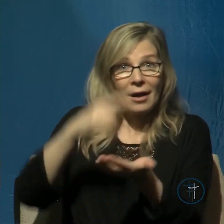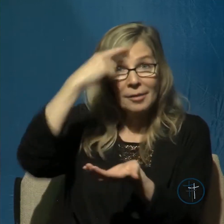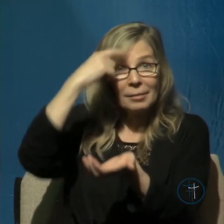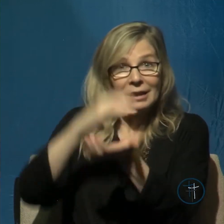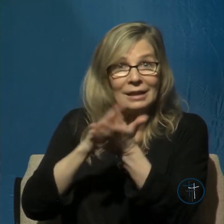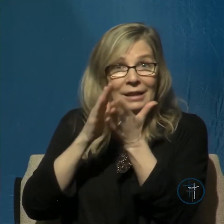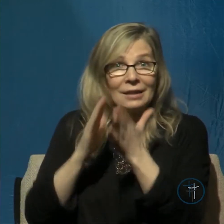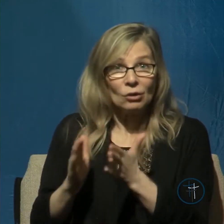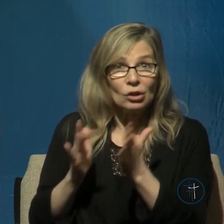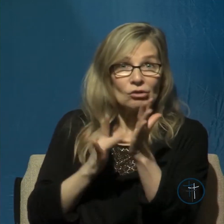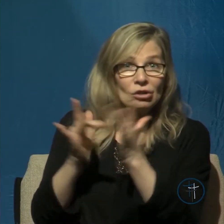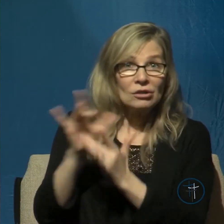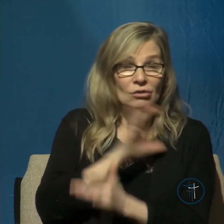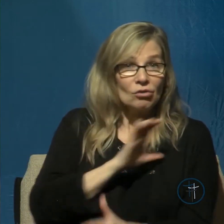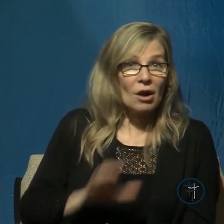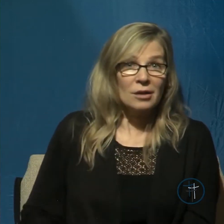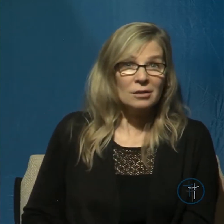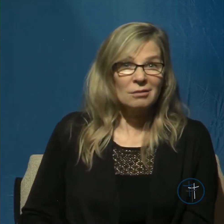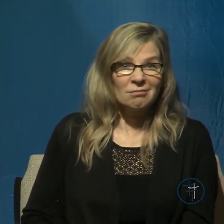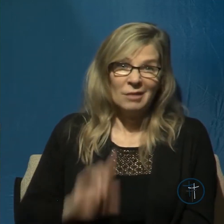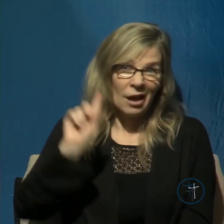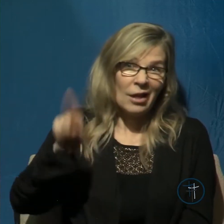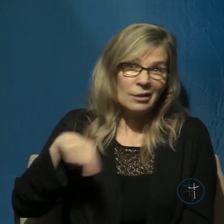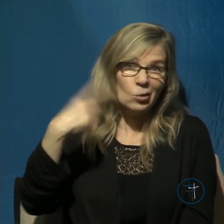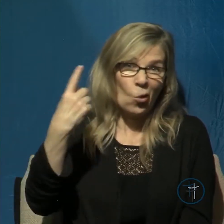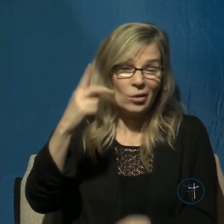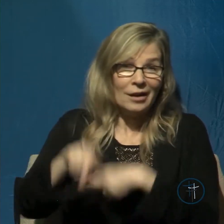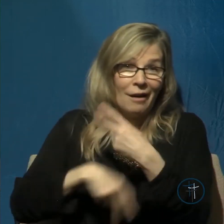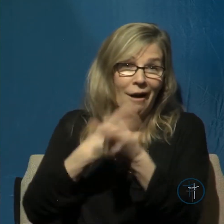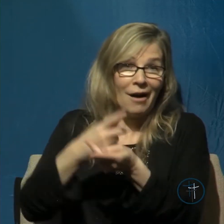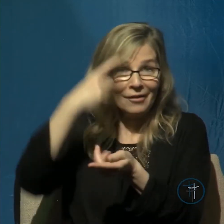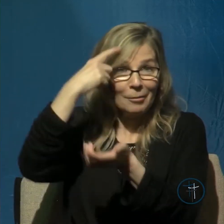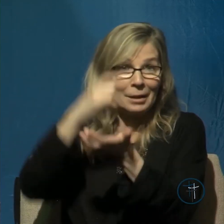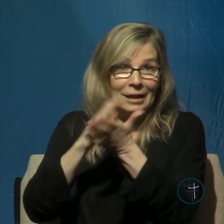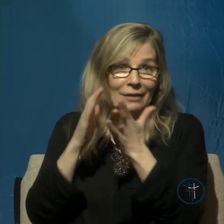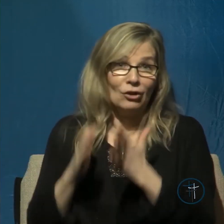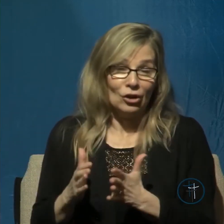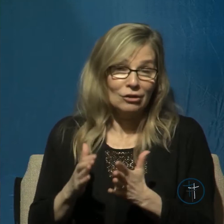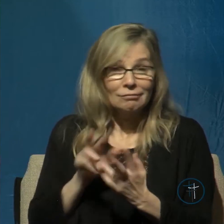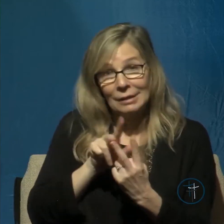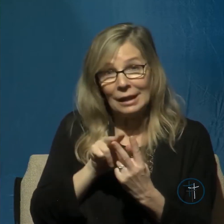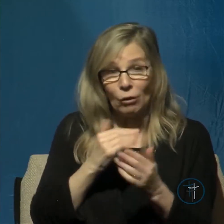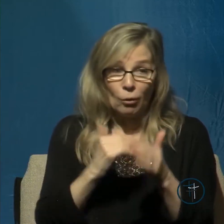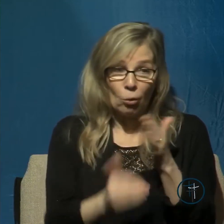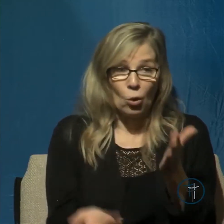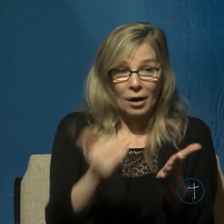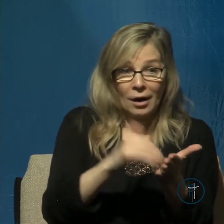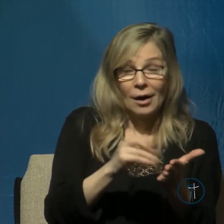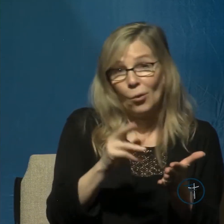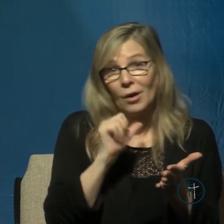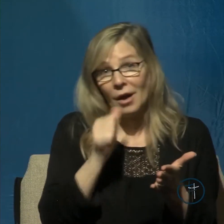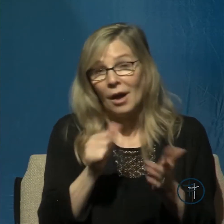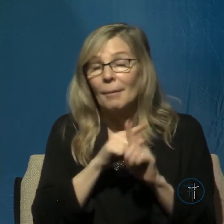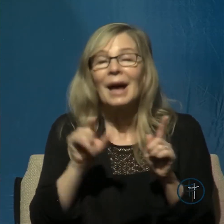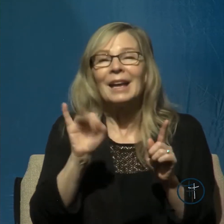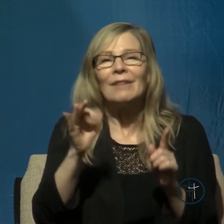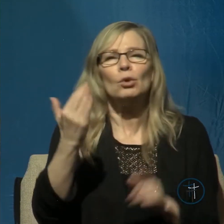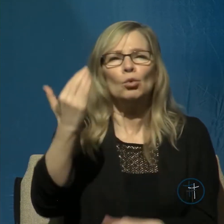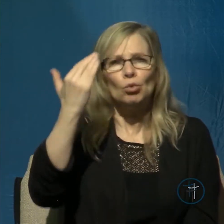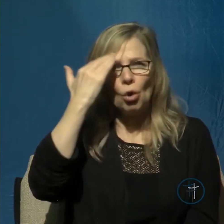really is the only kind of believer in Jesus Christ, born-again, you're either born-again or not. But if you know Christ as your Savior, then the Lord is your